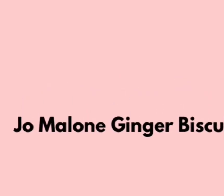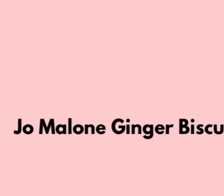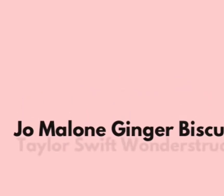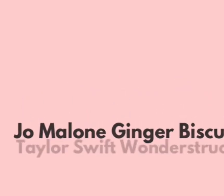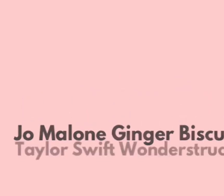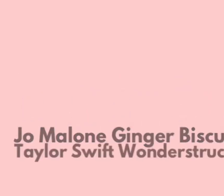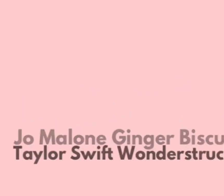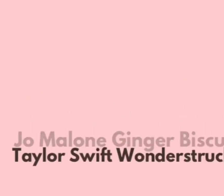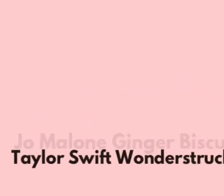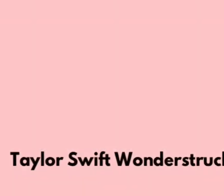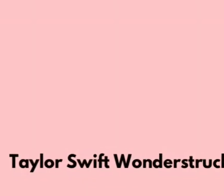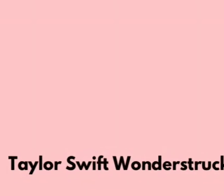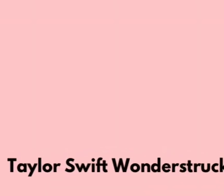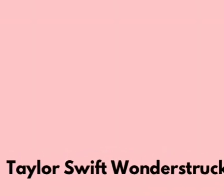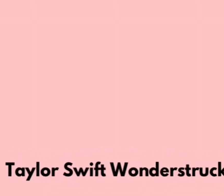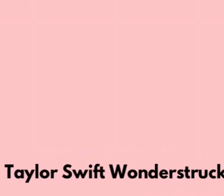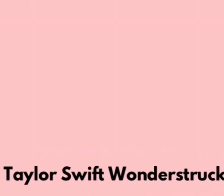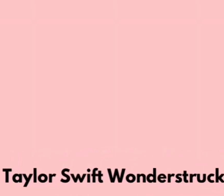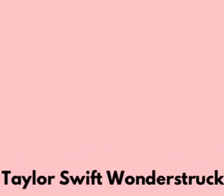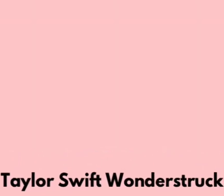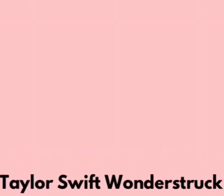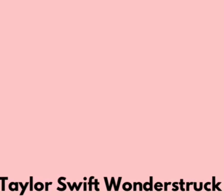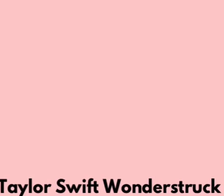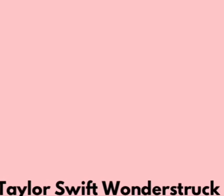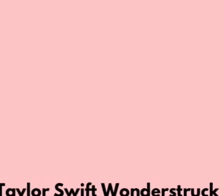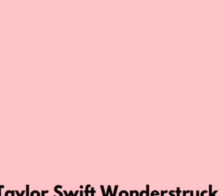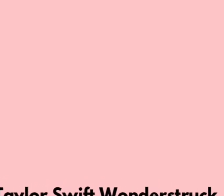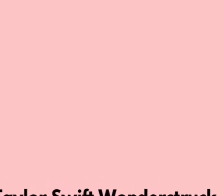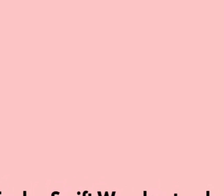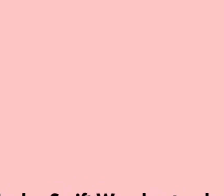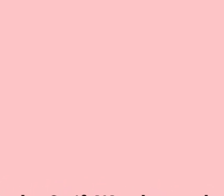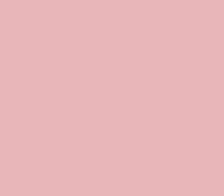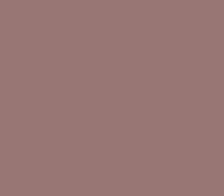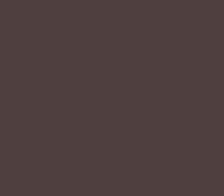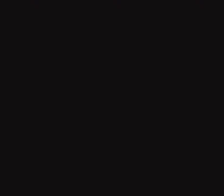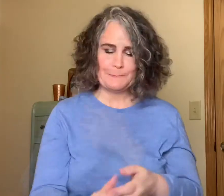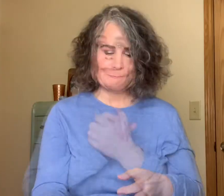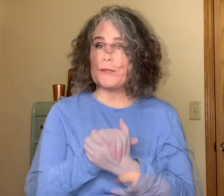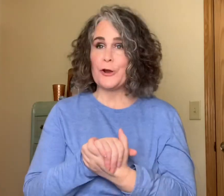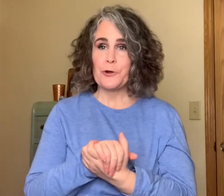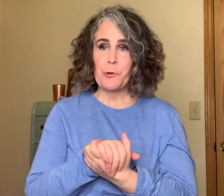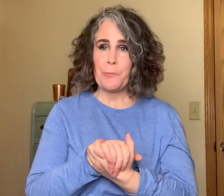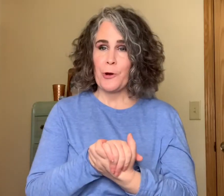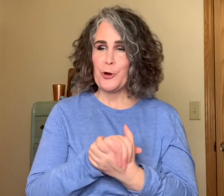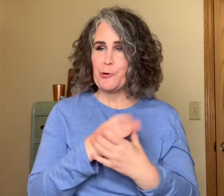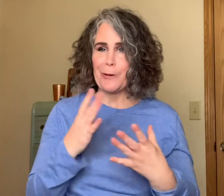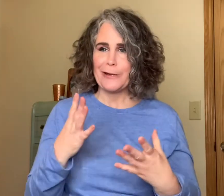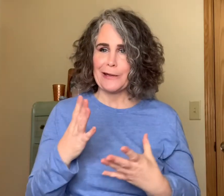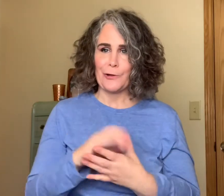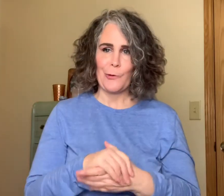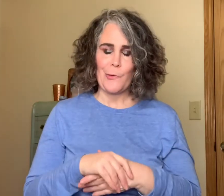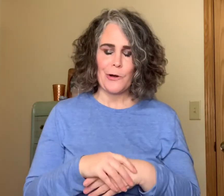but as for the 14 I tried let's talk about them they're in no particular order